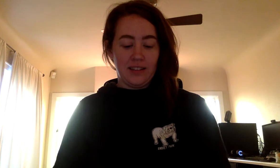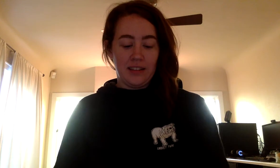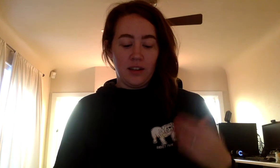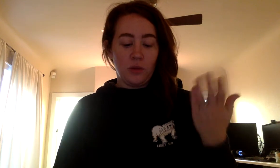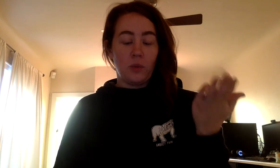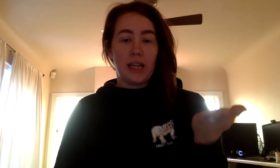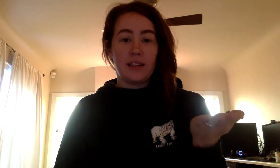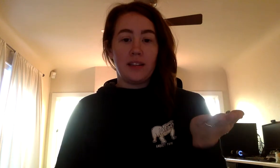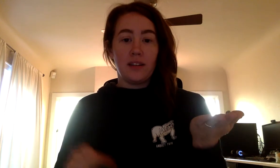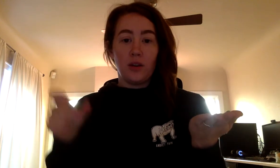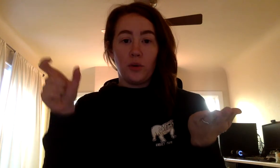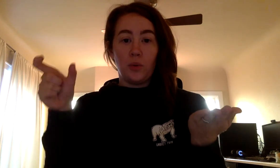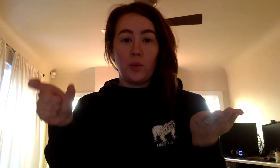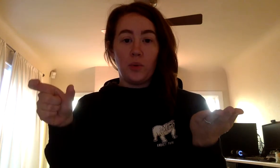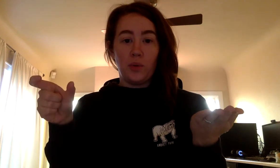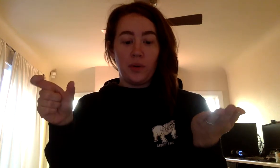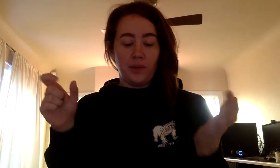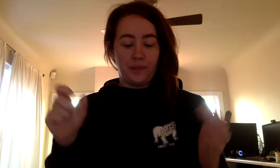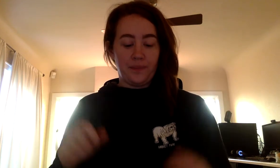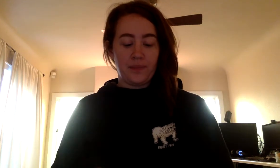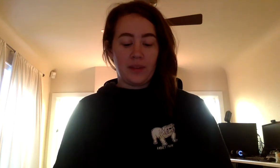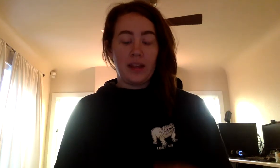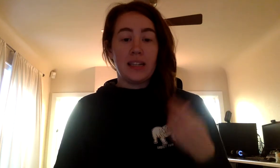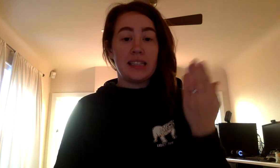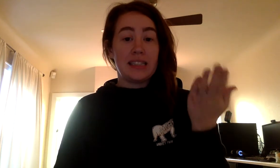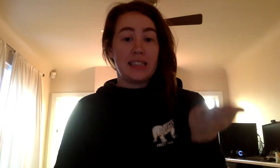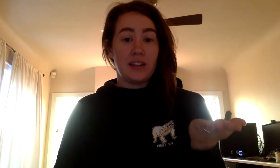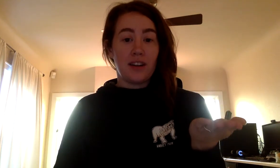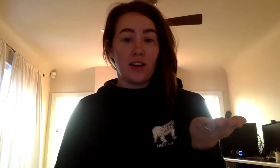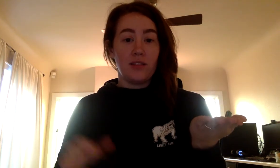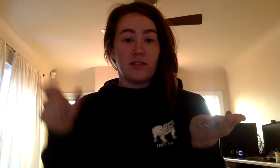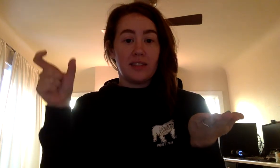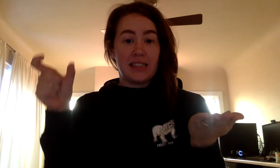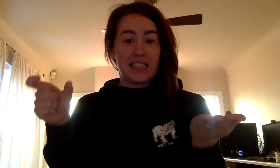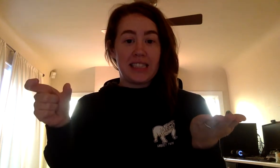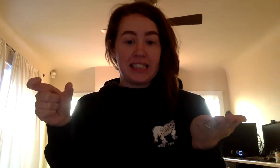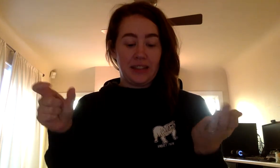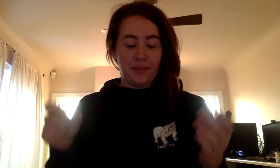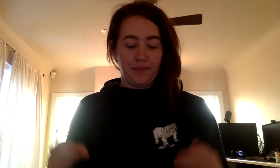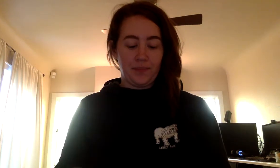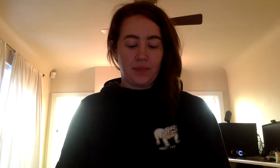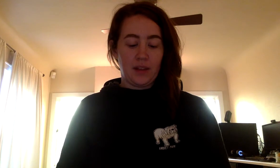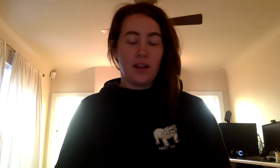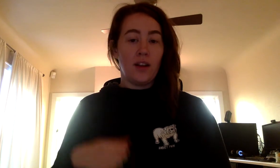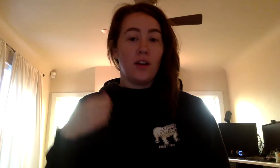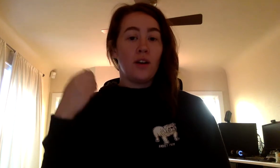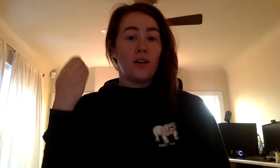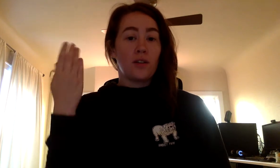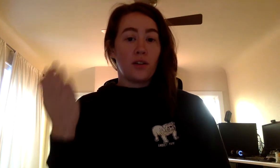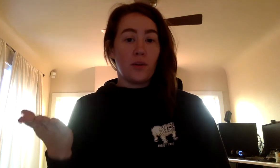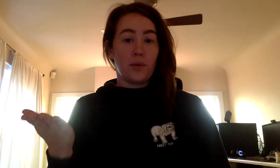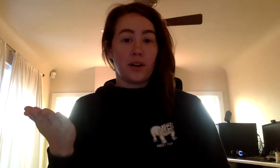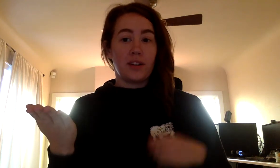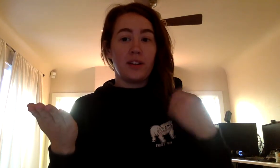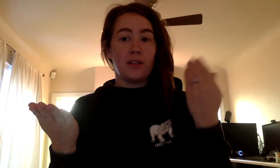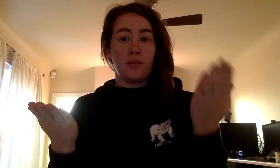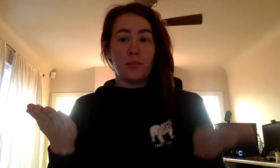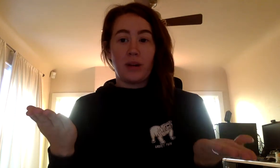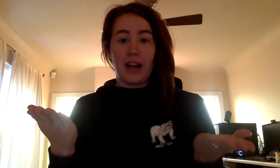Wind, l. Zero, l. Corn, bread.